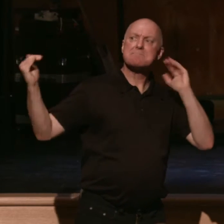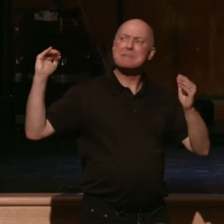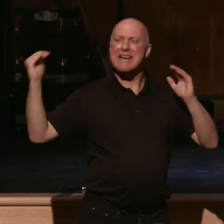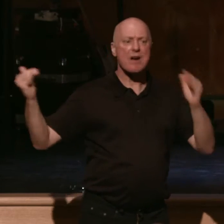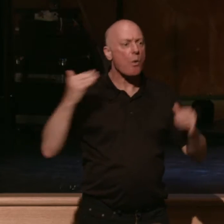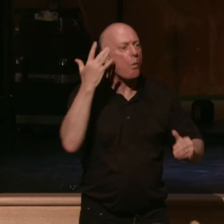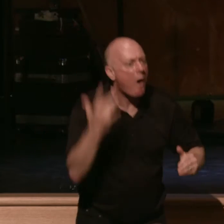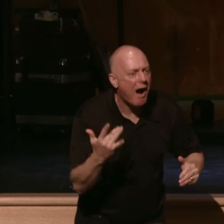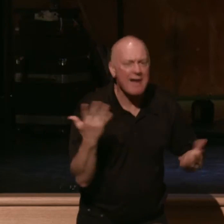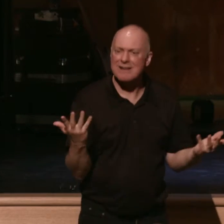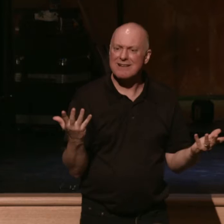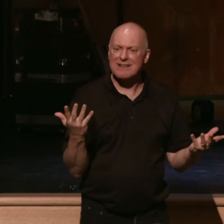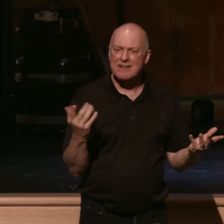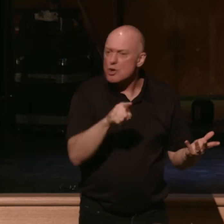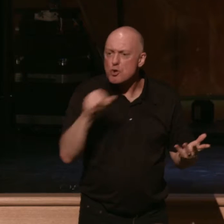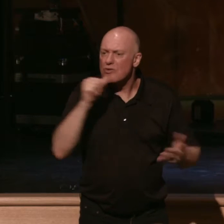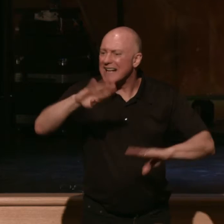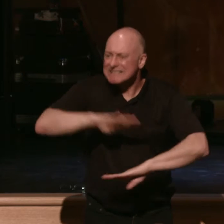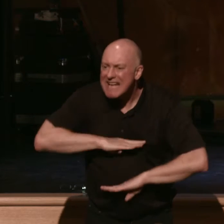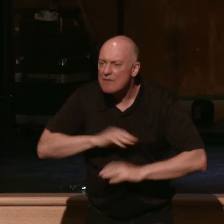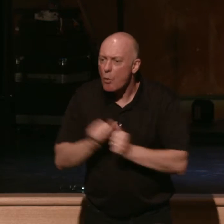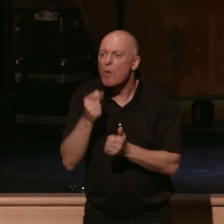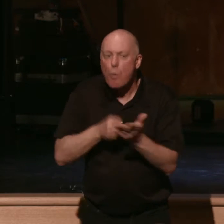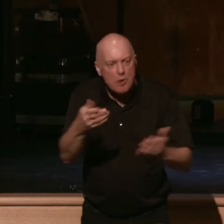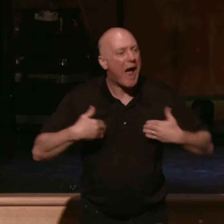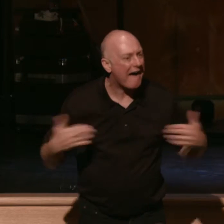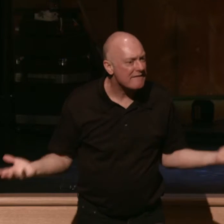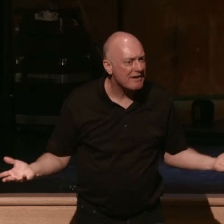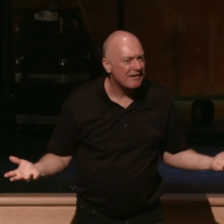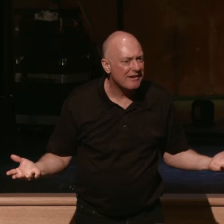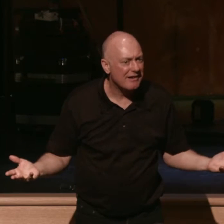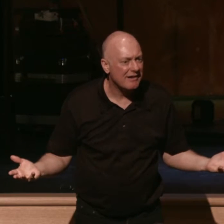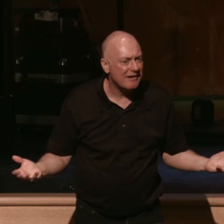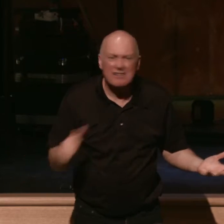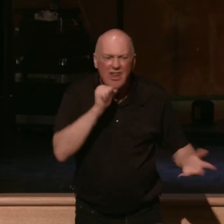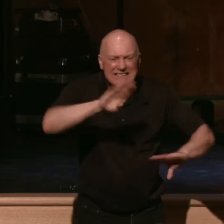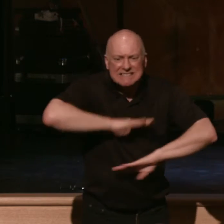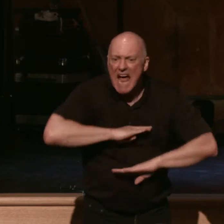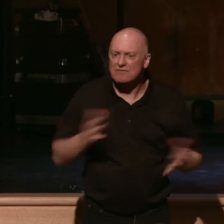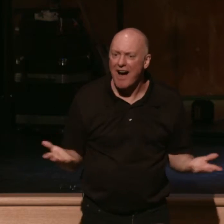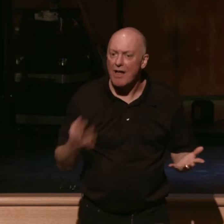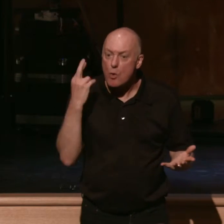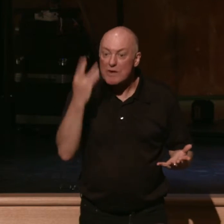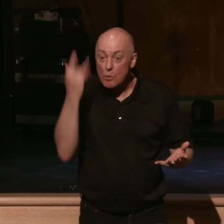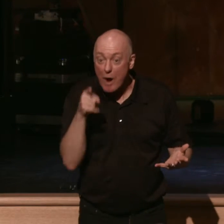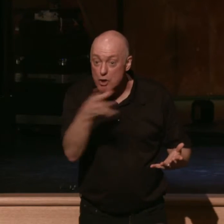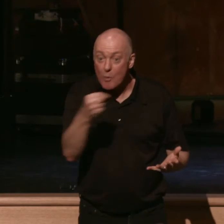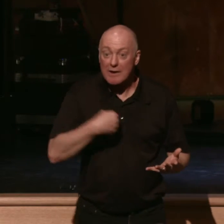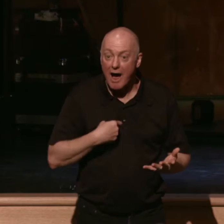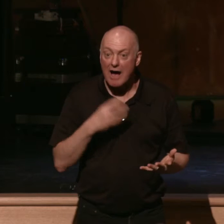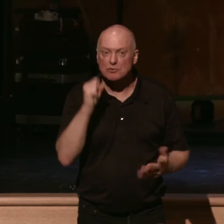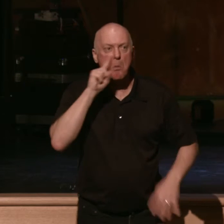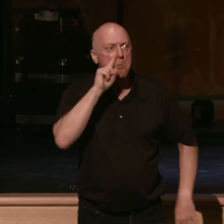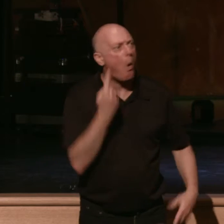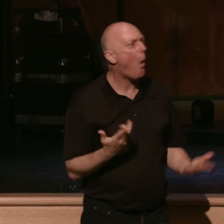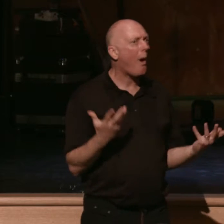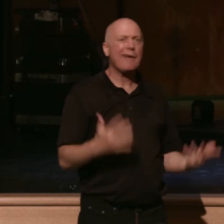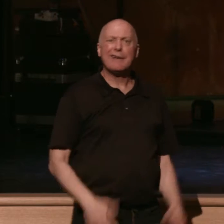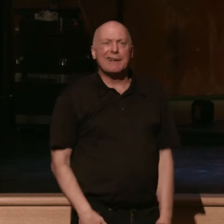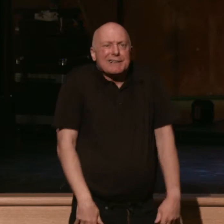because you are not satisfied with what you have. You're not content. The reason why you and I get so bored and so disinterested with